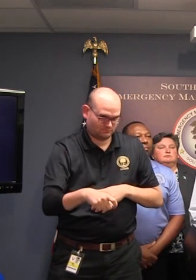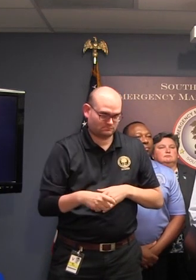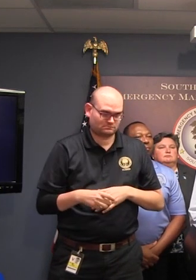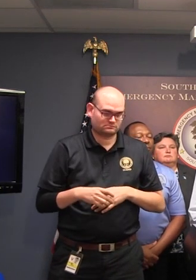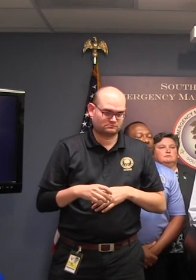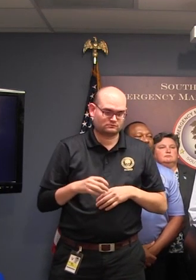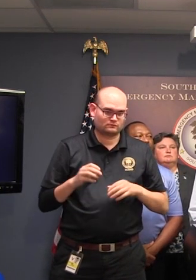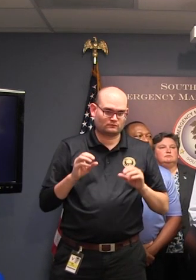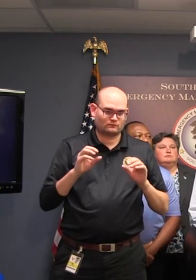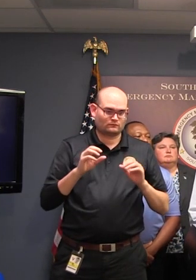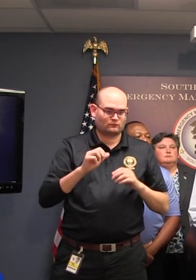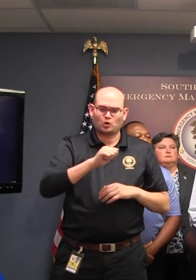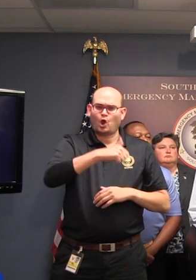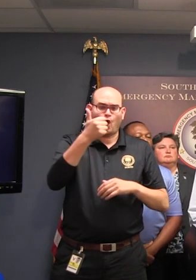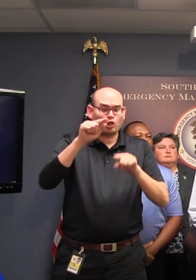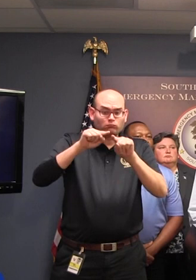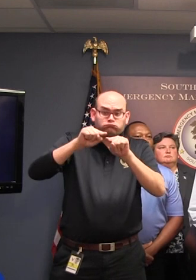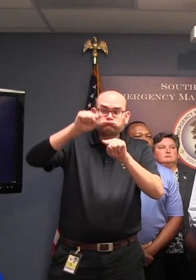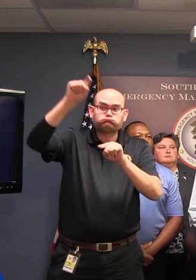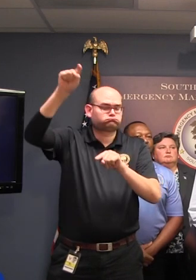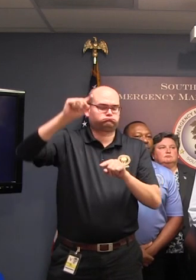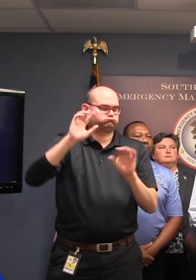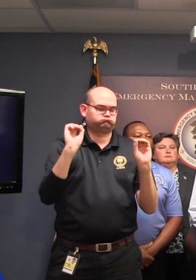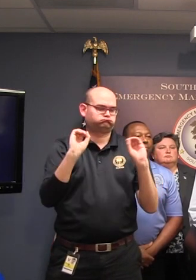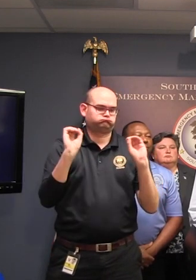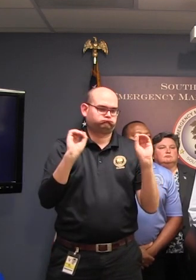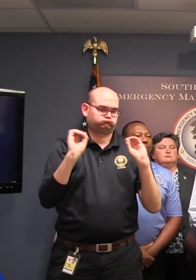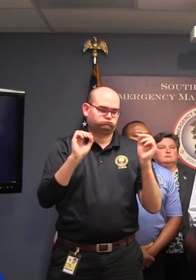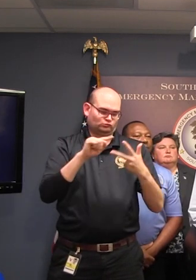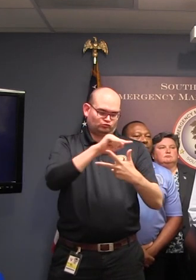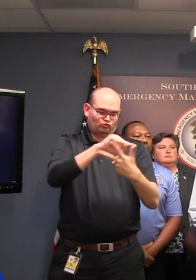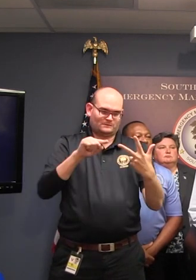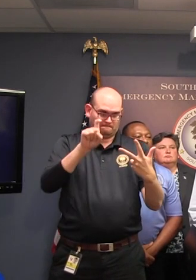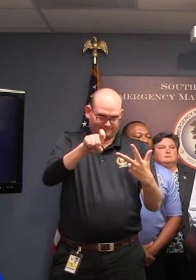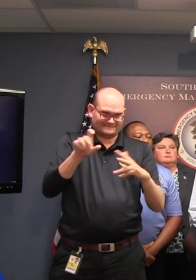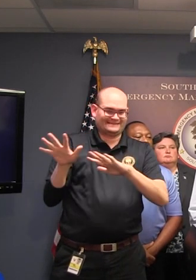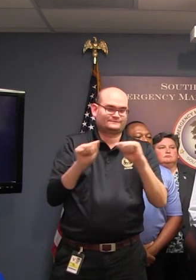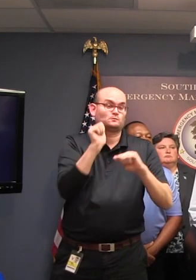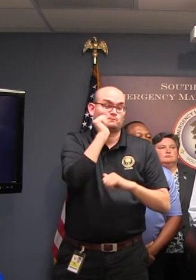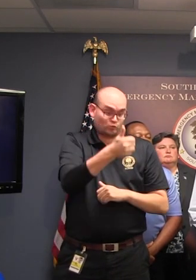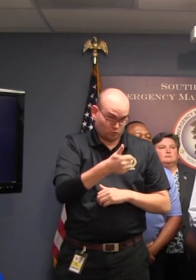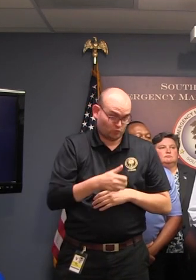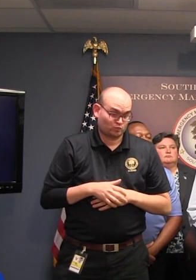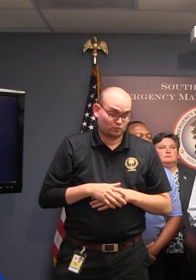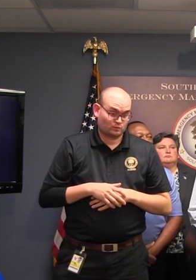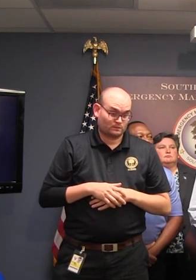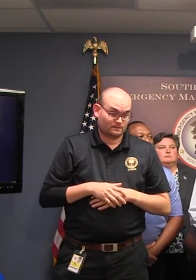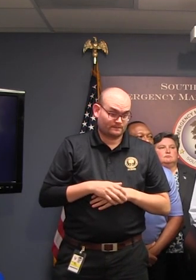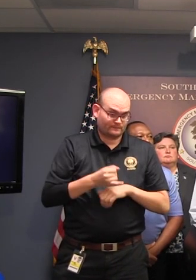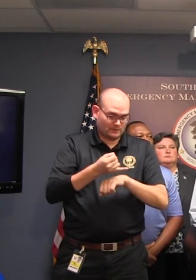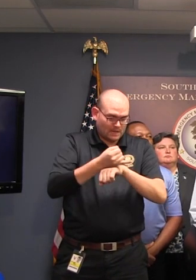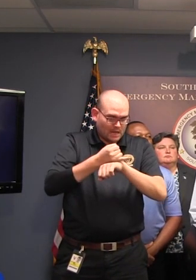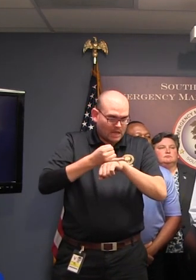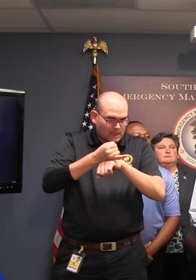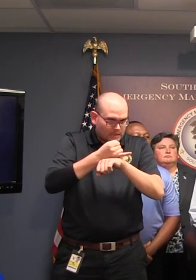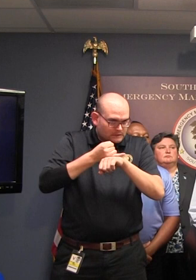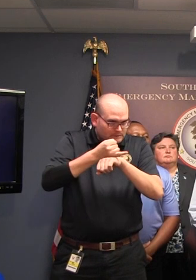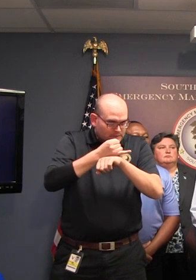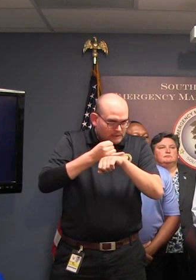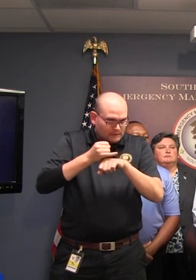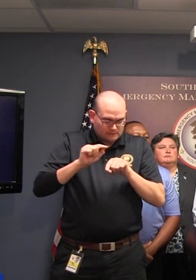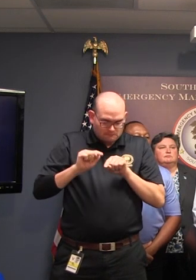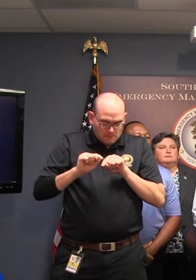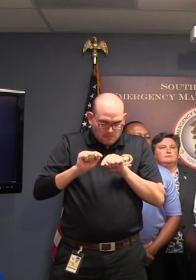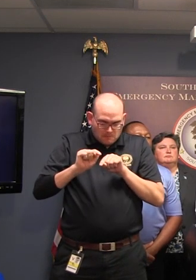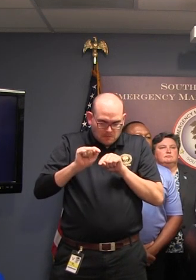for any counties other than these three, and that is limited to these barrier islands that I'm mentioning now.